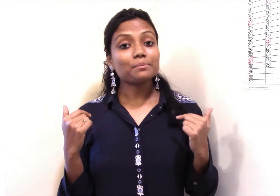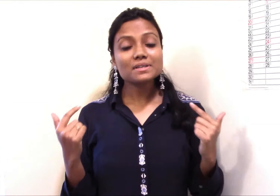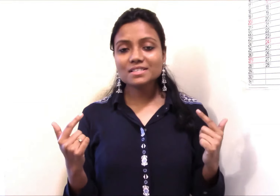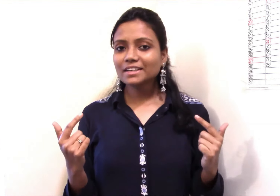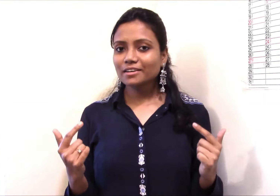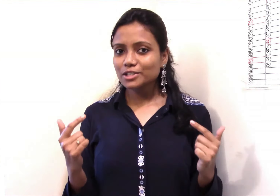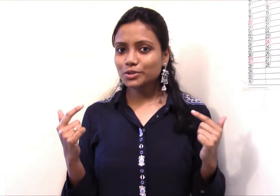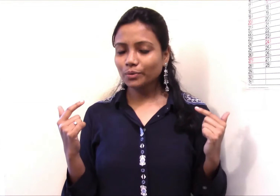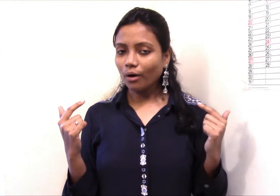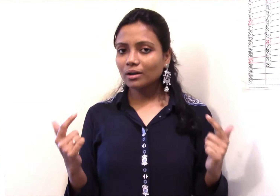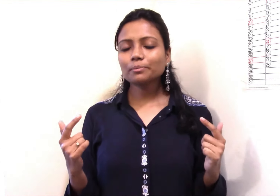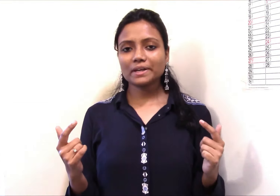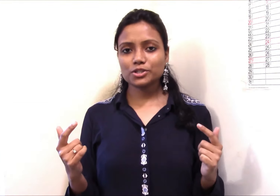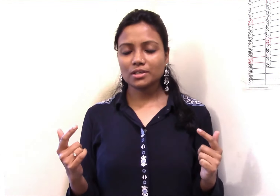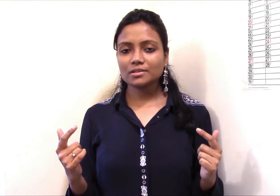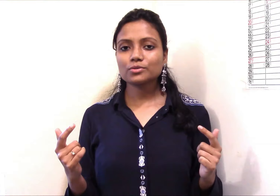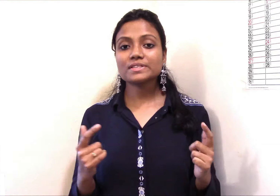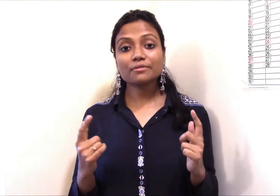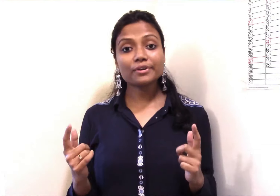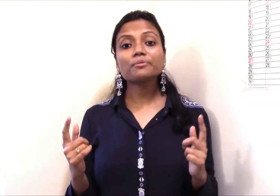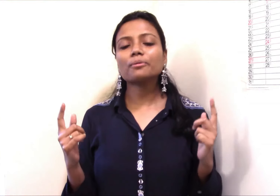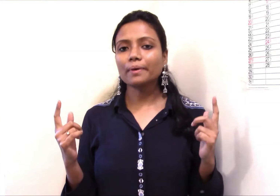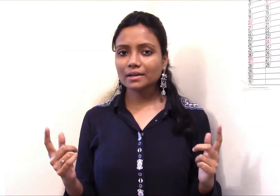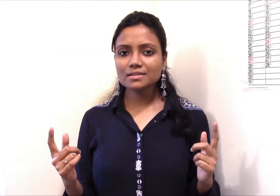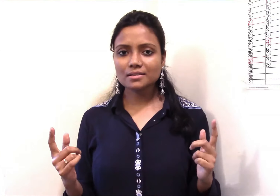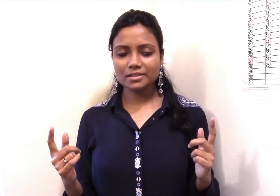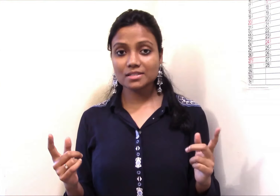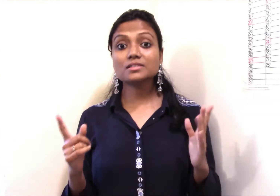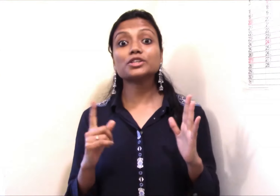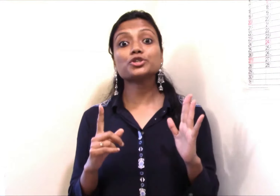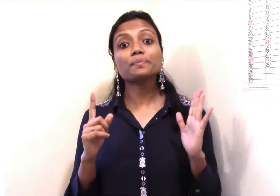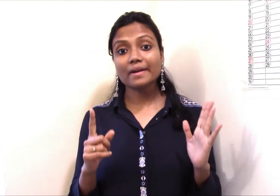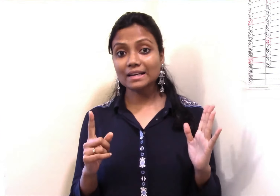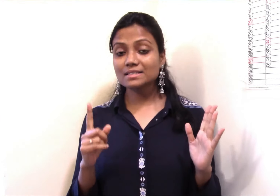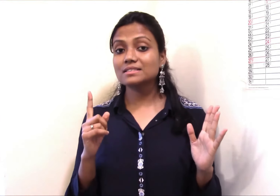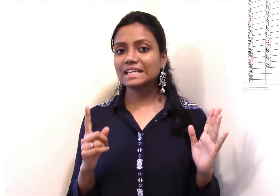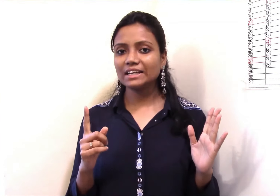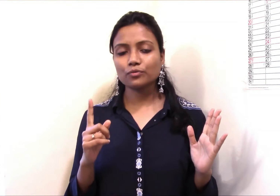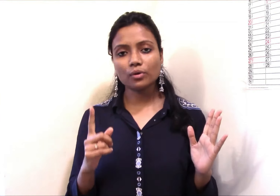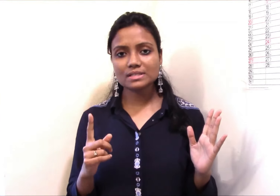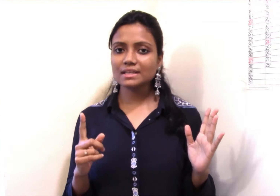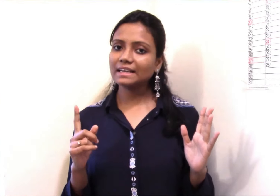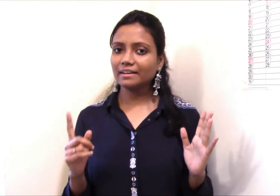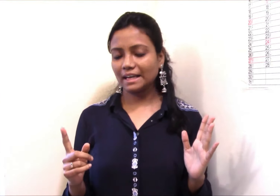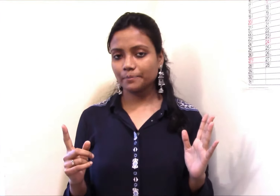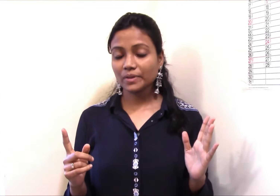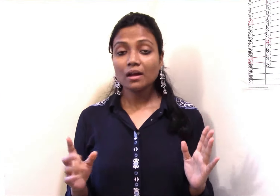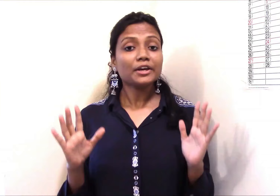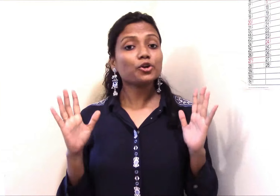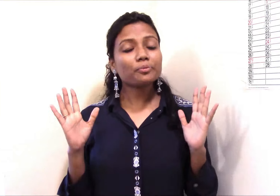must encourage. All the patient. People suffering from Parkinson's disease. They should practice. Once in a day. You